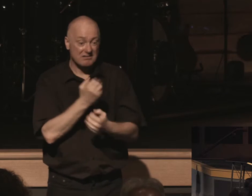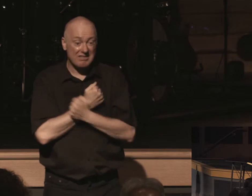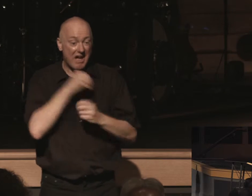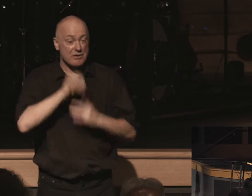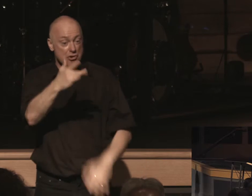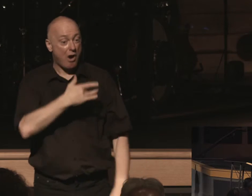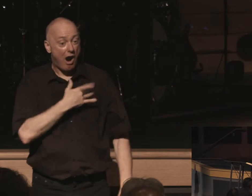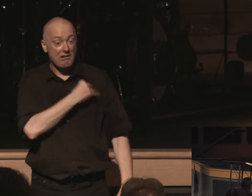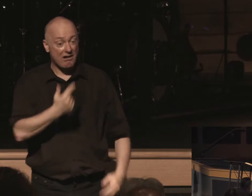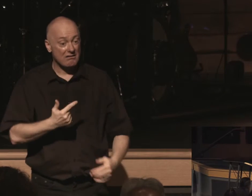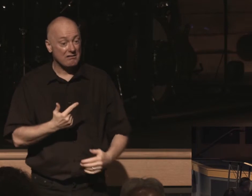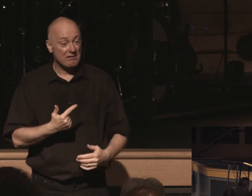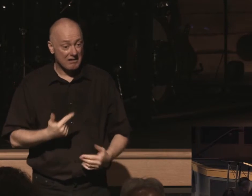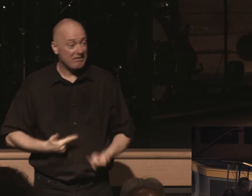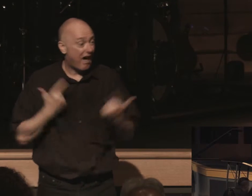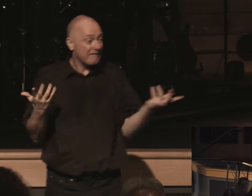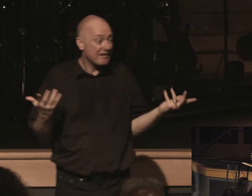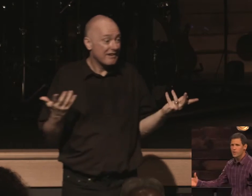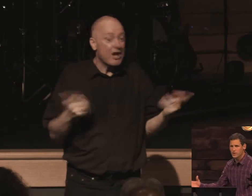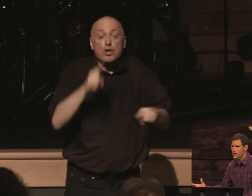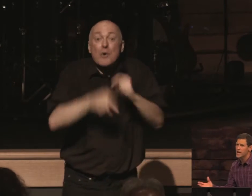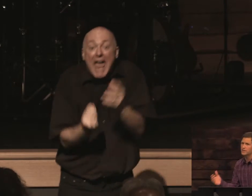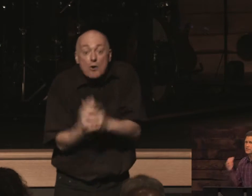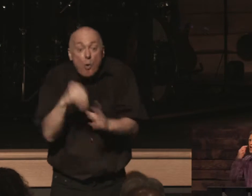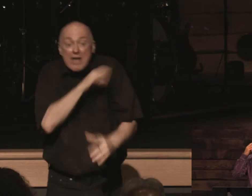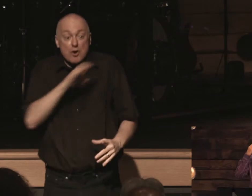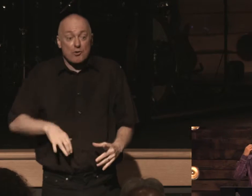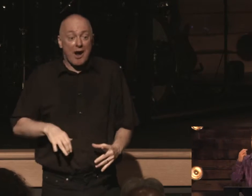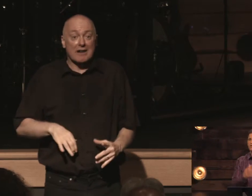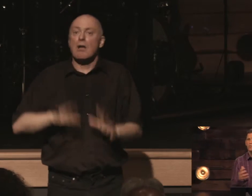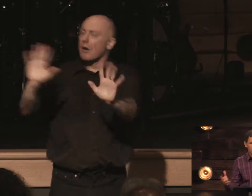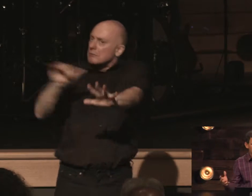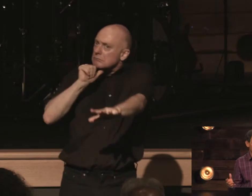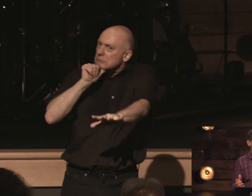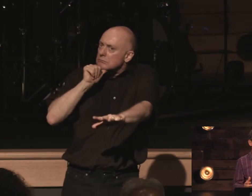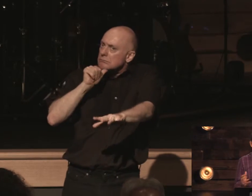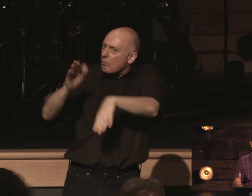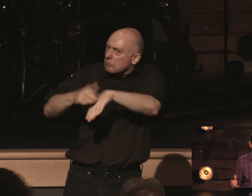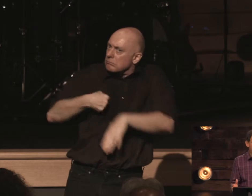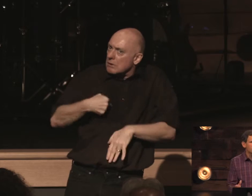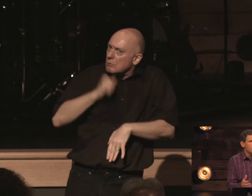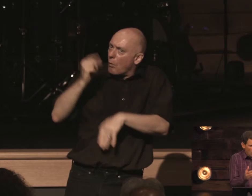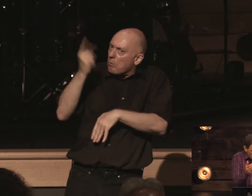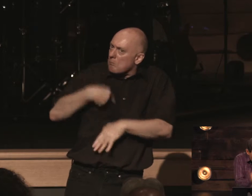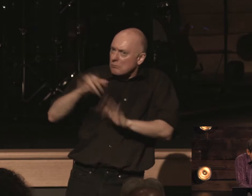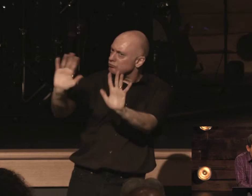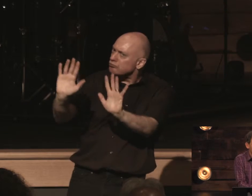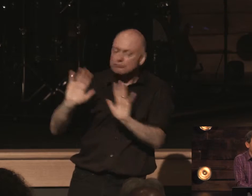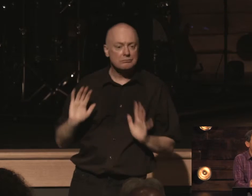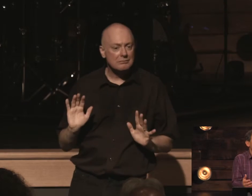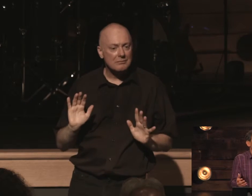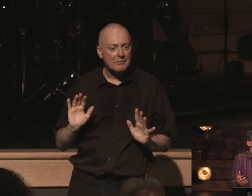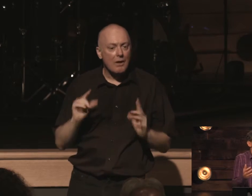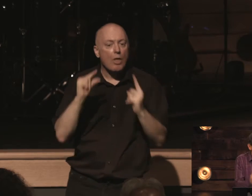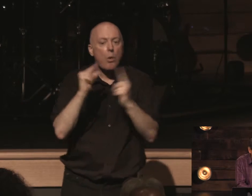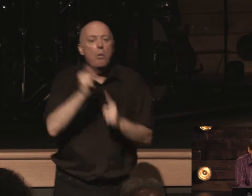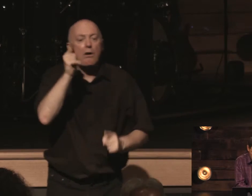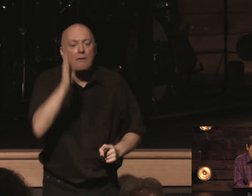heart and life you can't grow in christ without being reproved without being rebuked the word of god is profitable